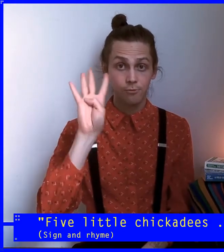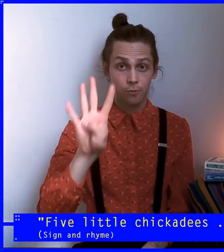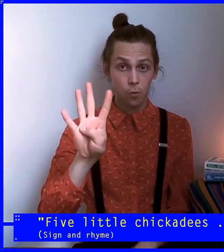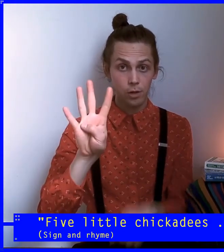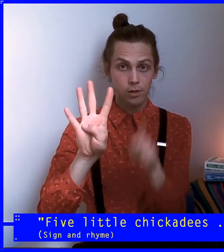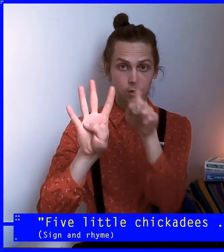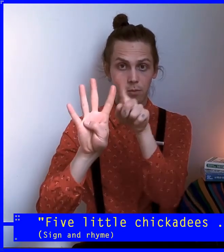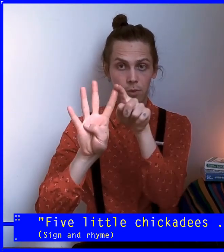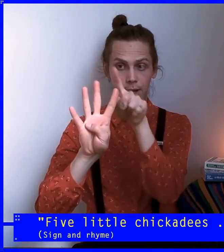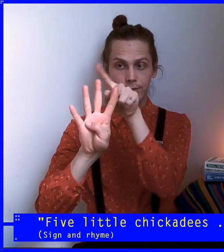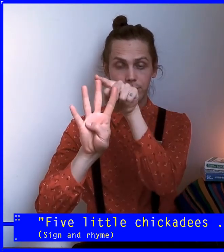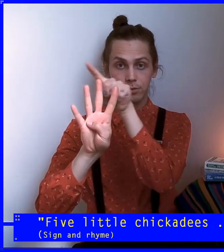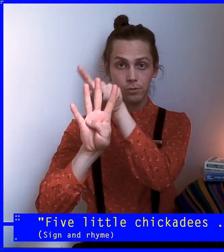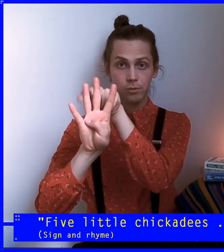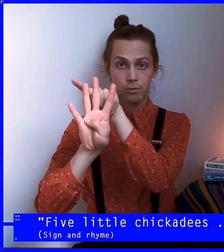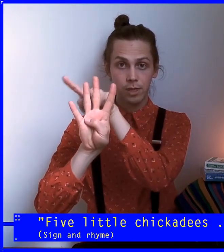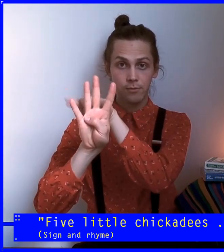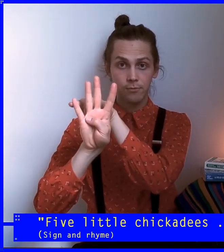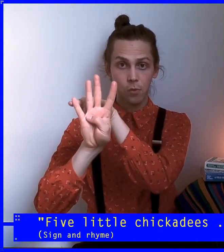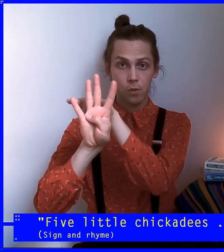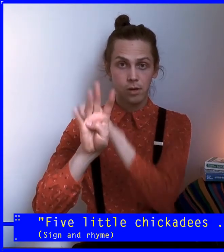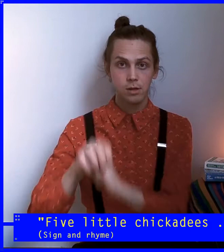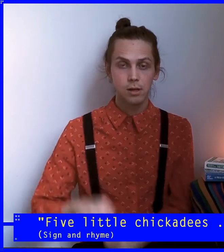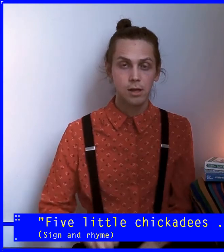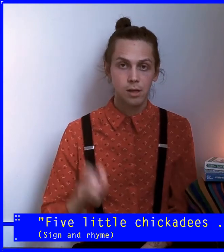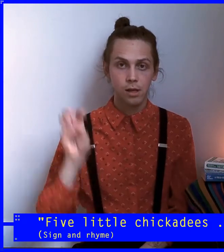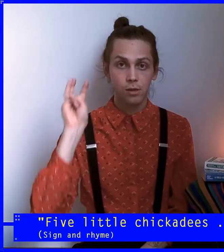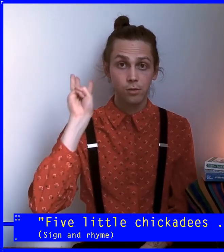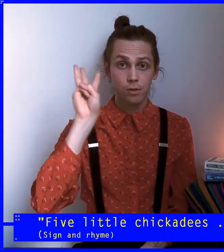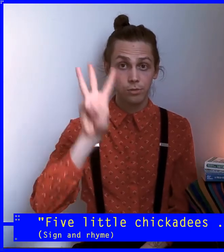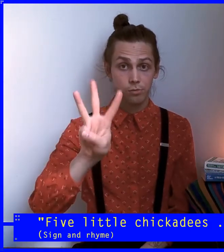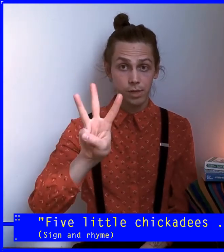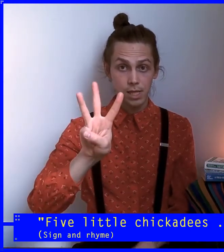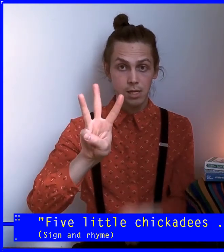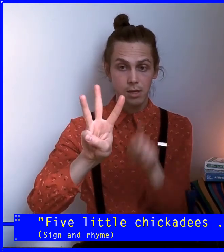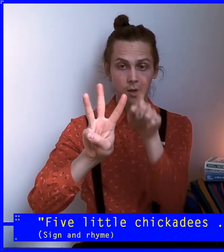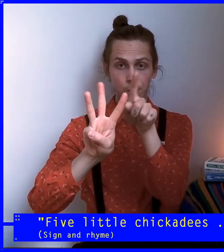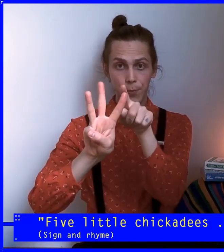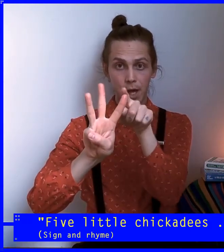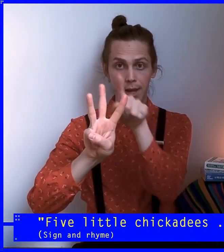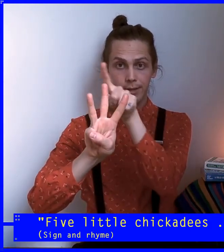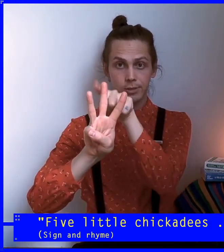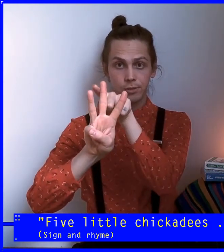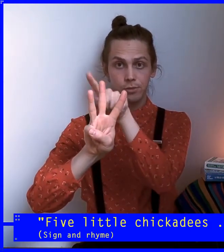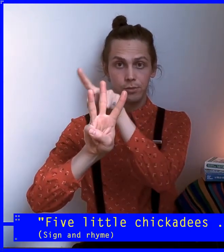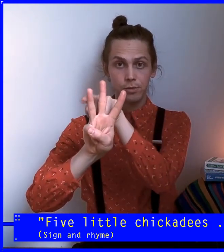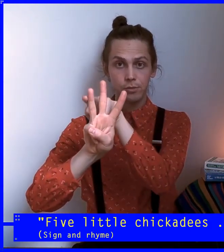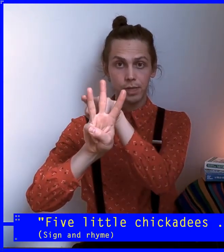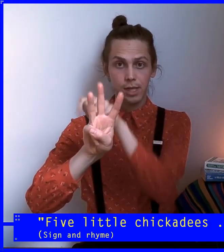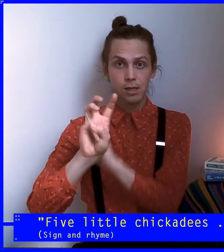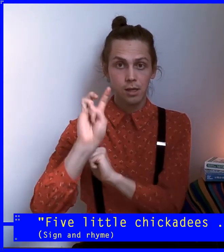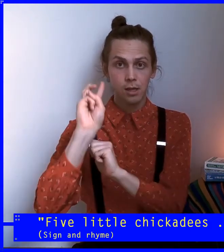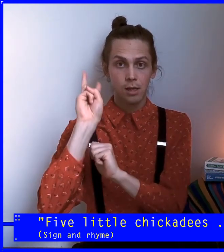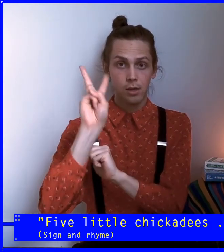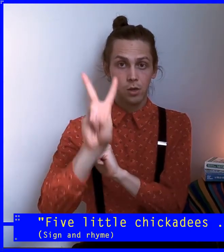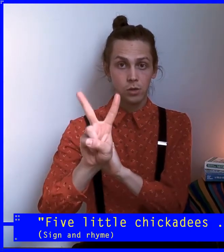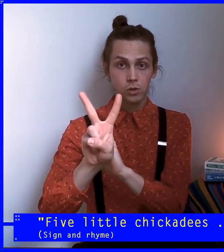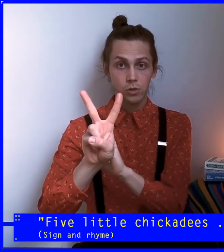One, two, three, three, four. Three. One, two, three. Two,